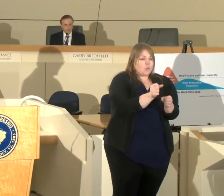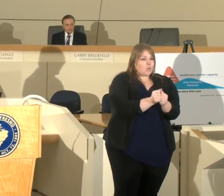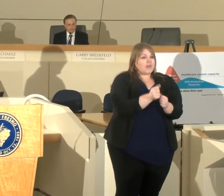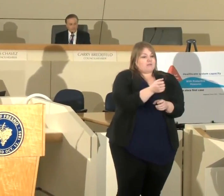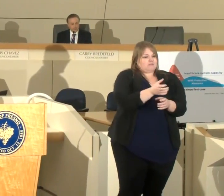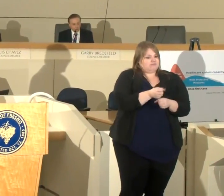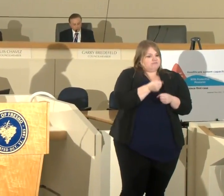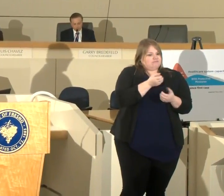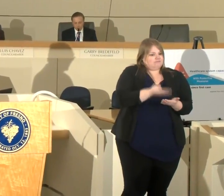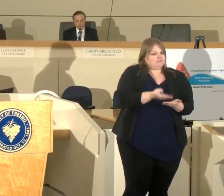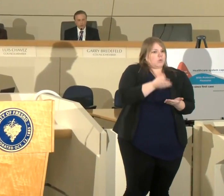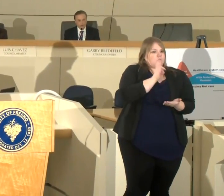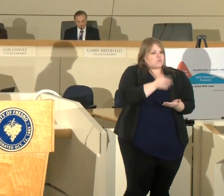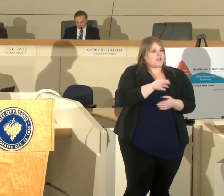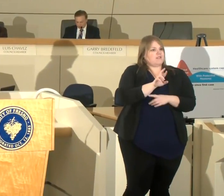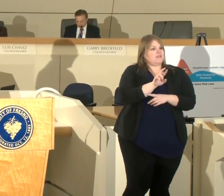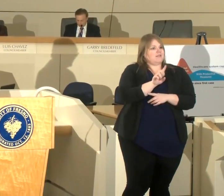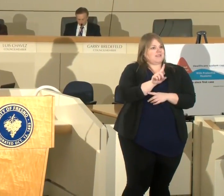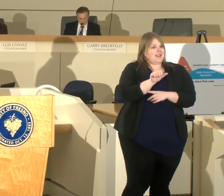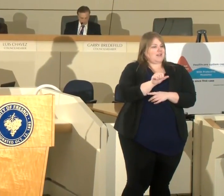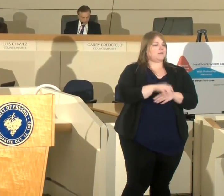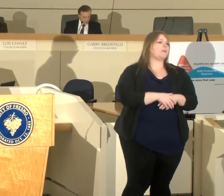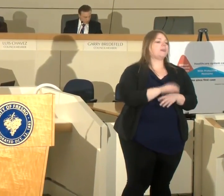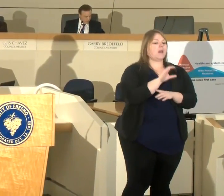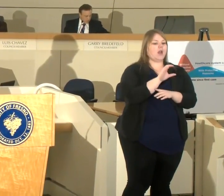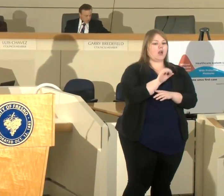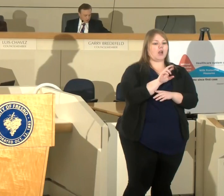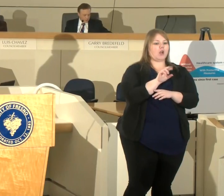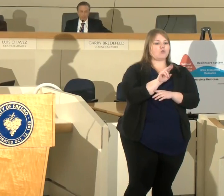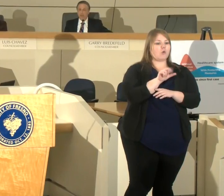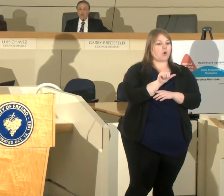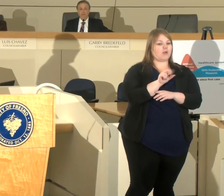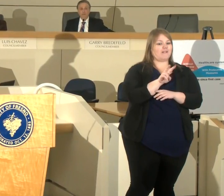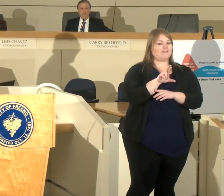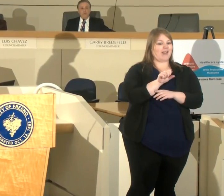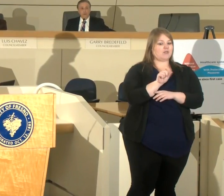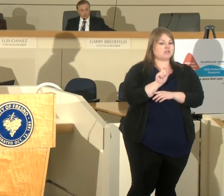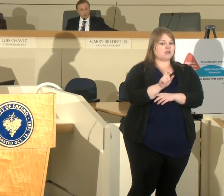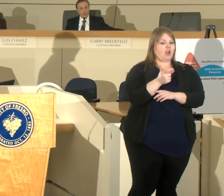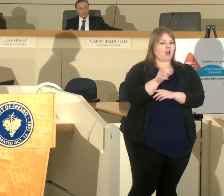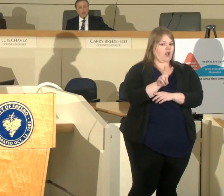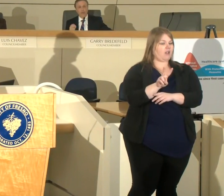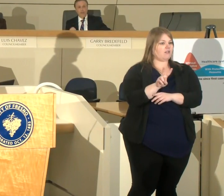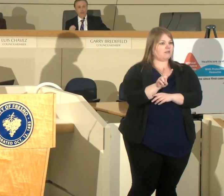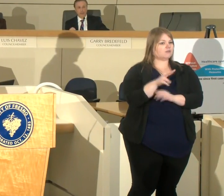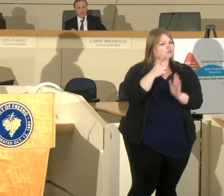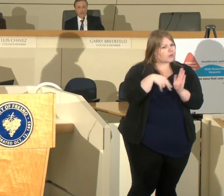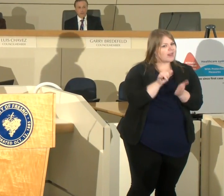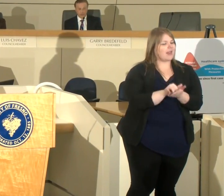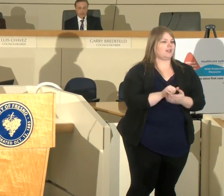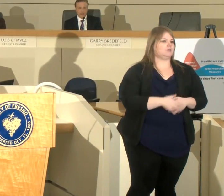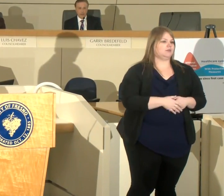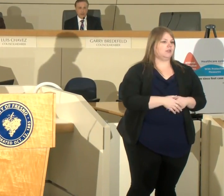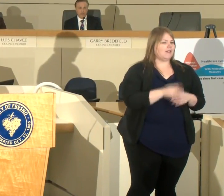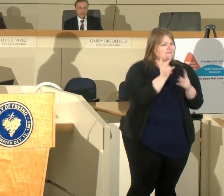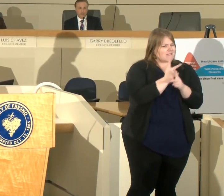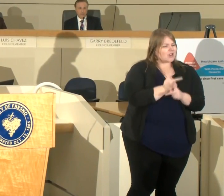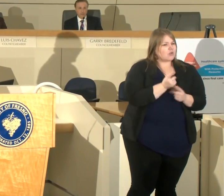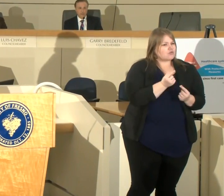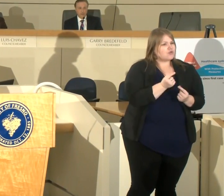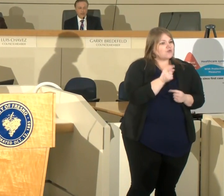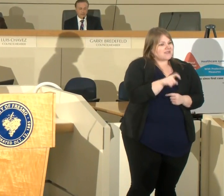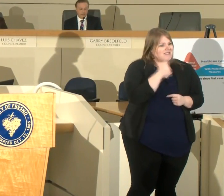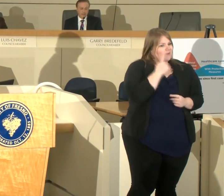go to coronavirus dot gov learn what you really need to do to protect yourself